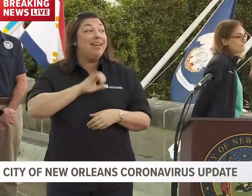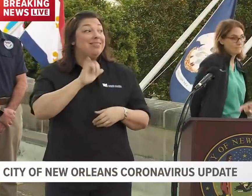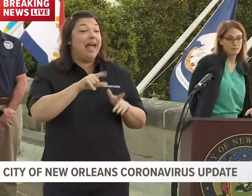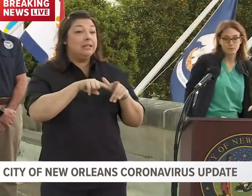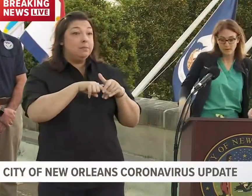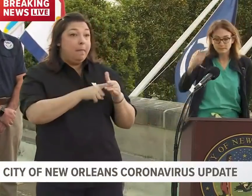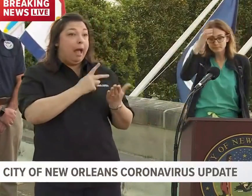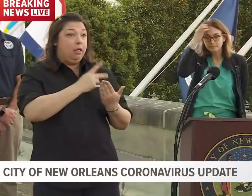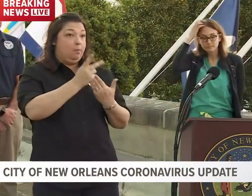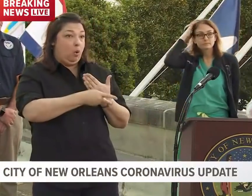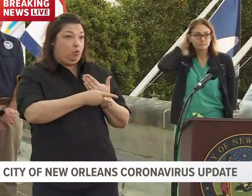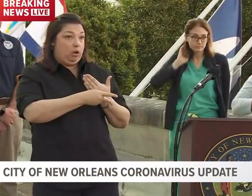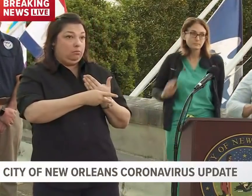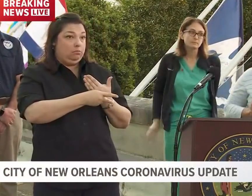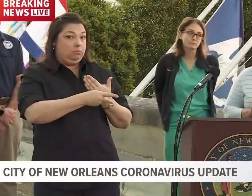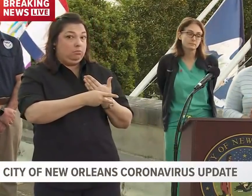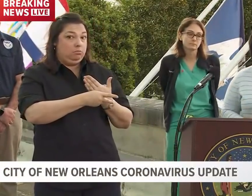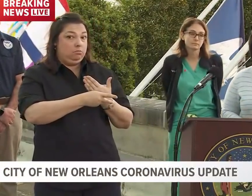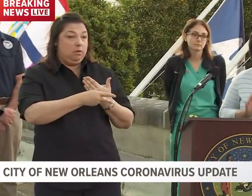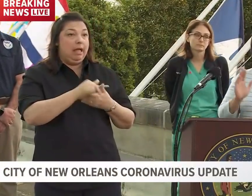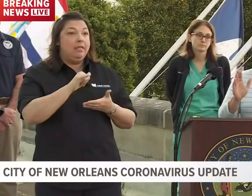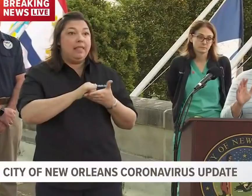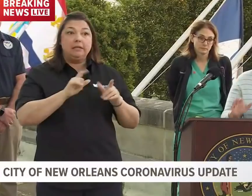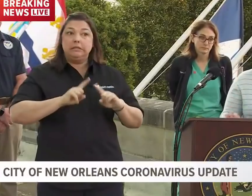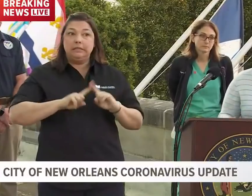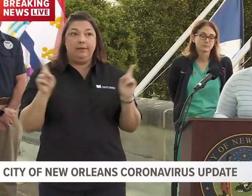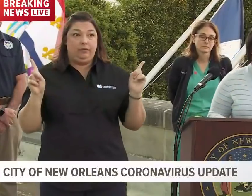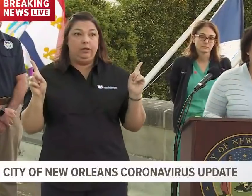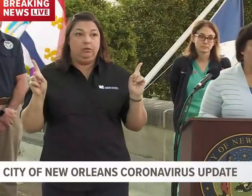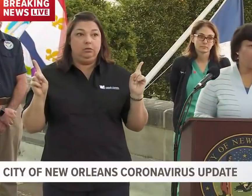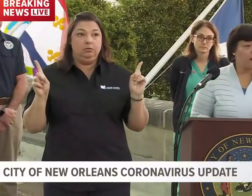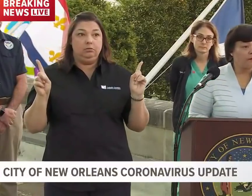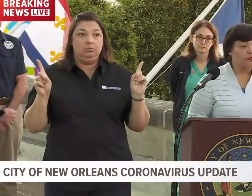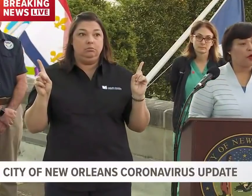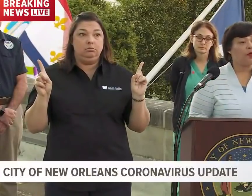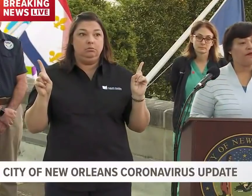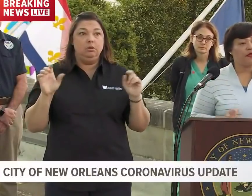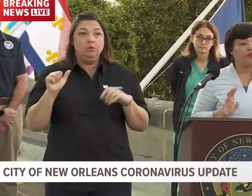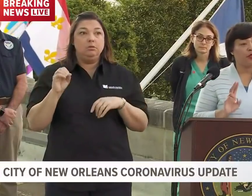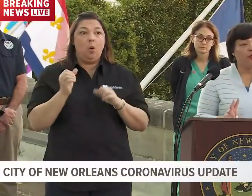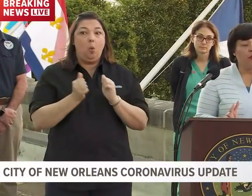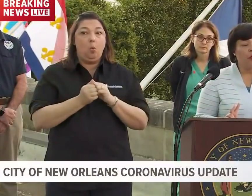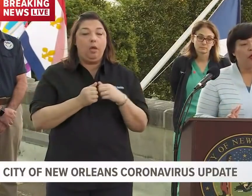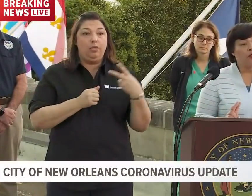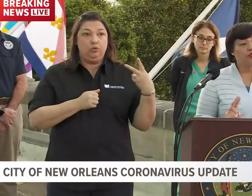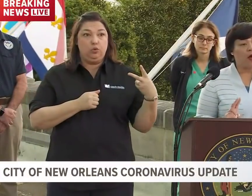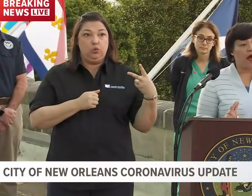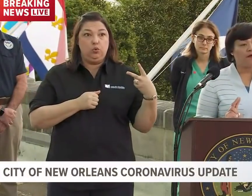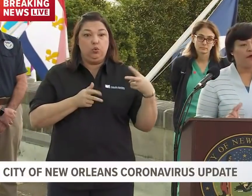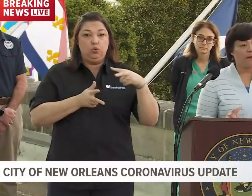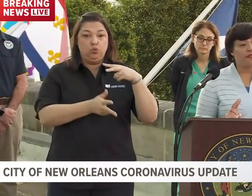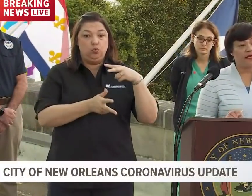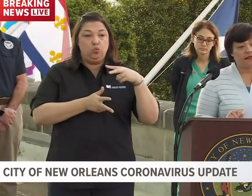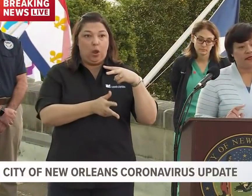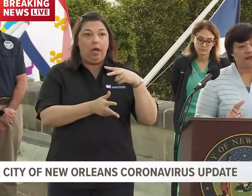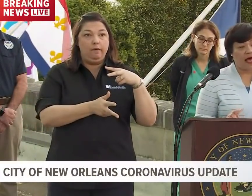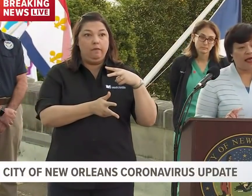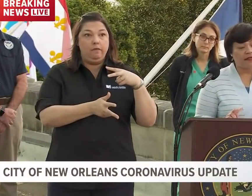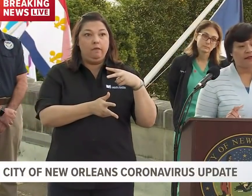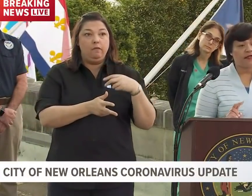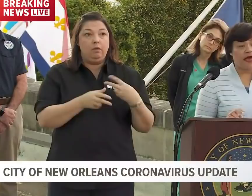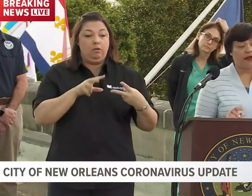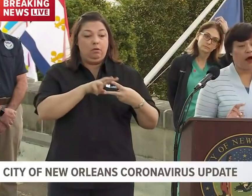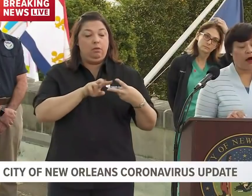program, which is a very different setup. So with the two drive-up testing